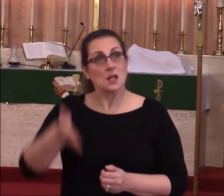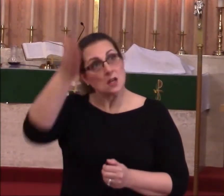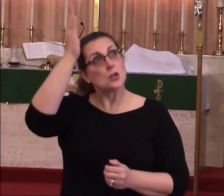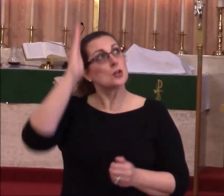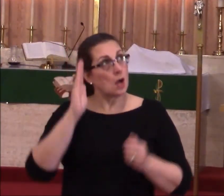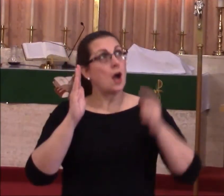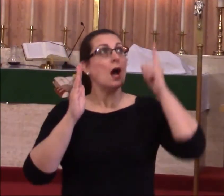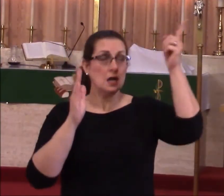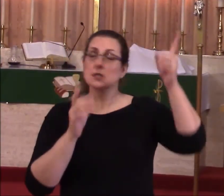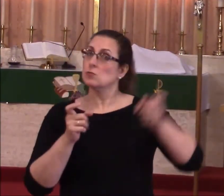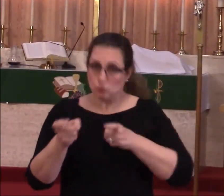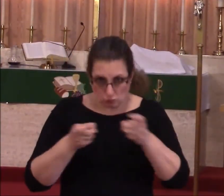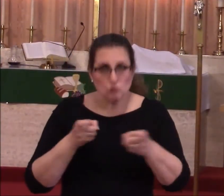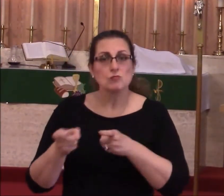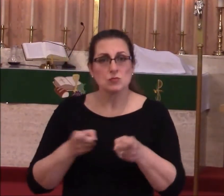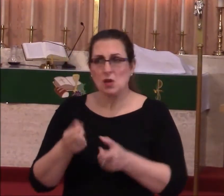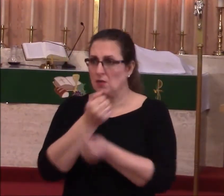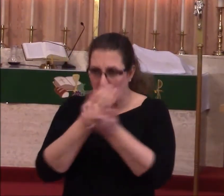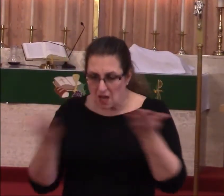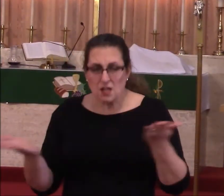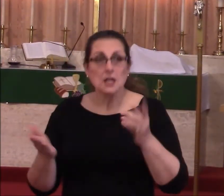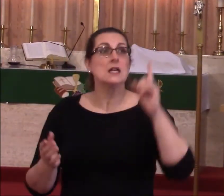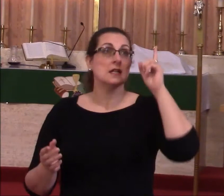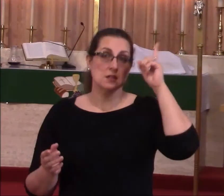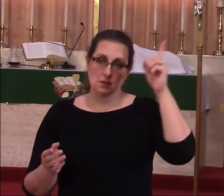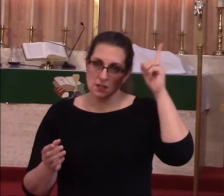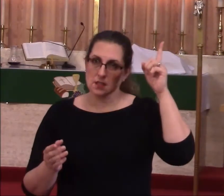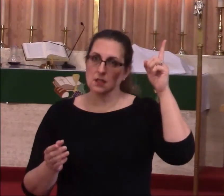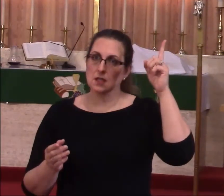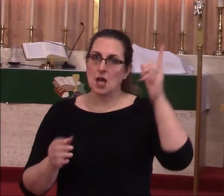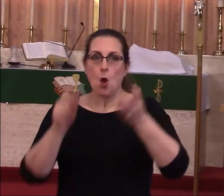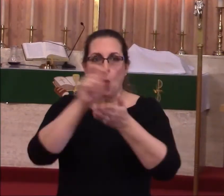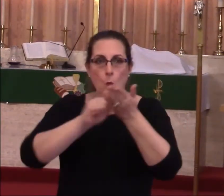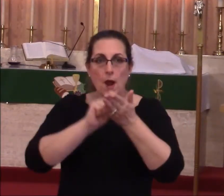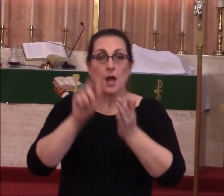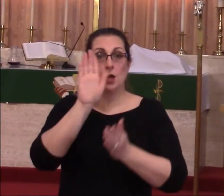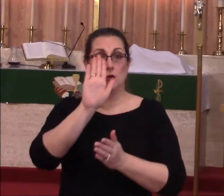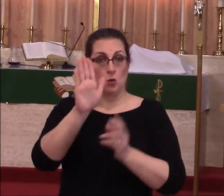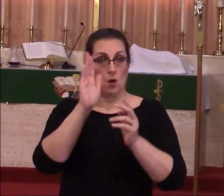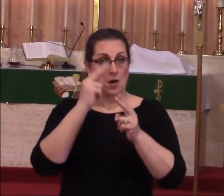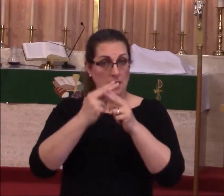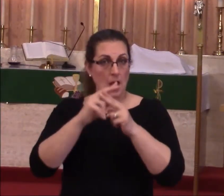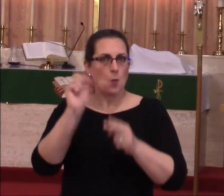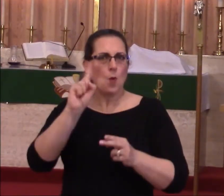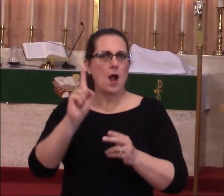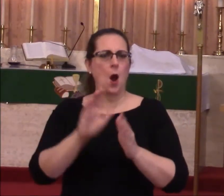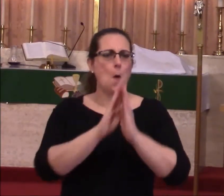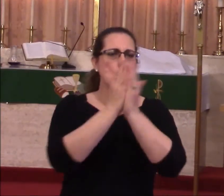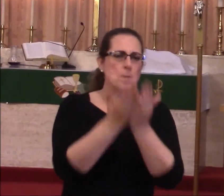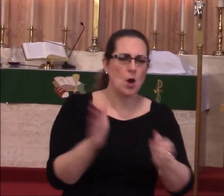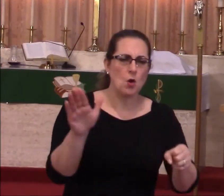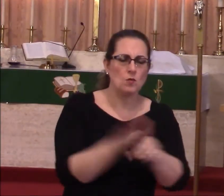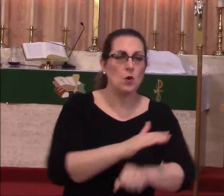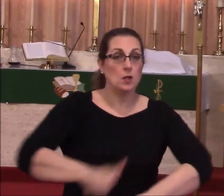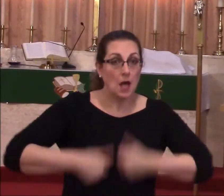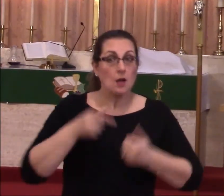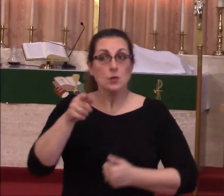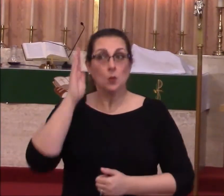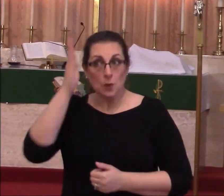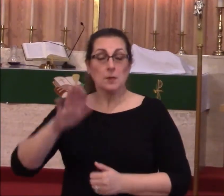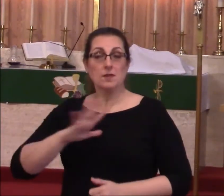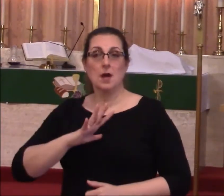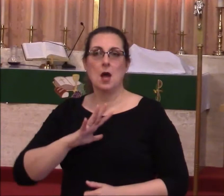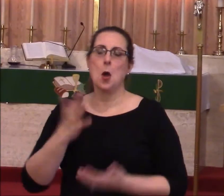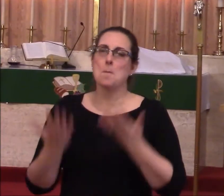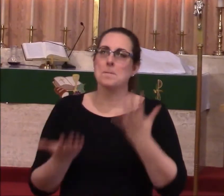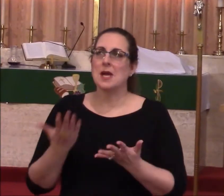is in control of everything. He has written your name in the book of life. You are going to be fine. Maybe